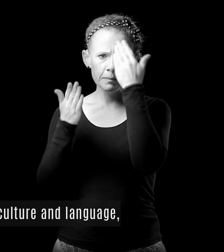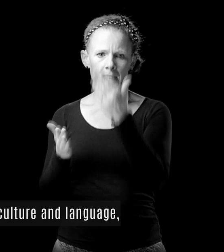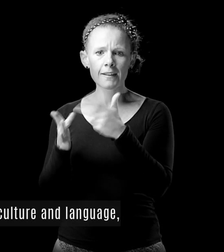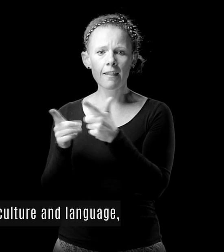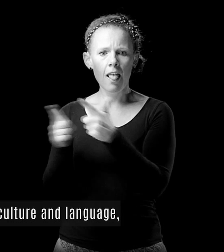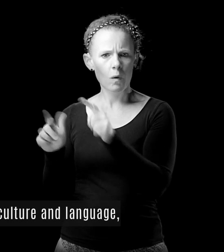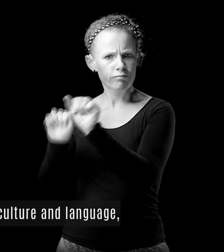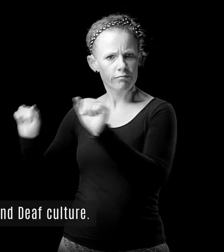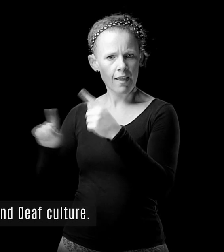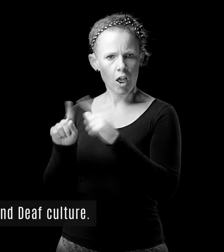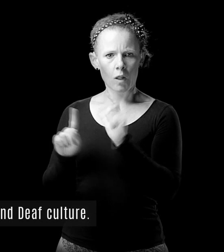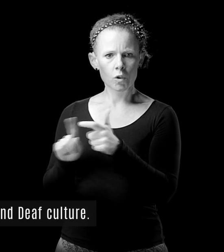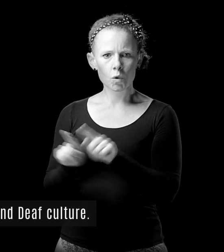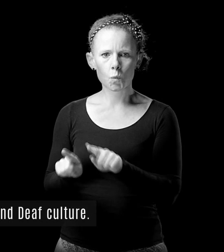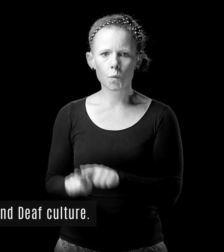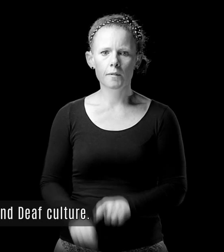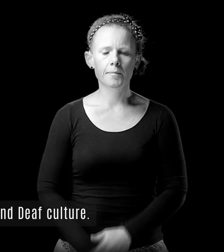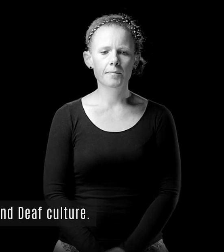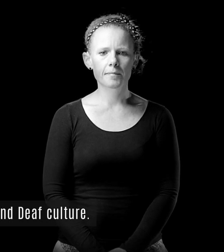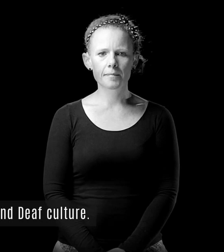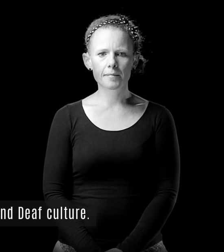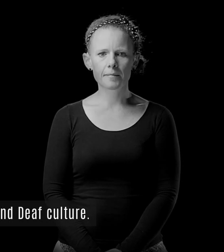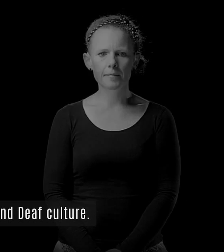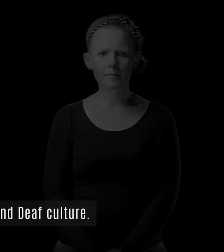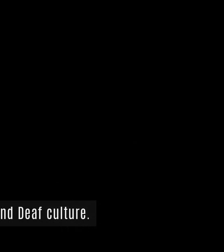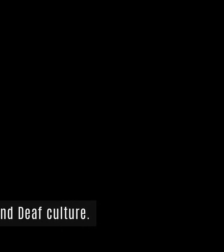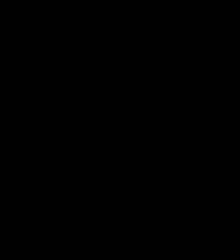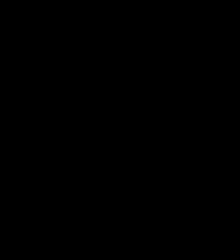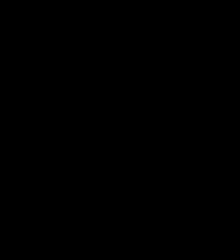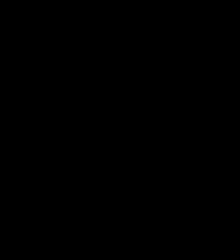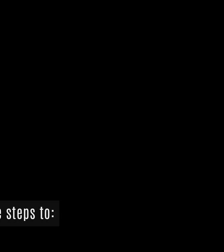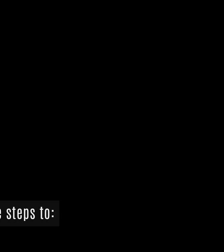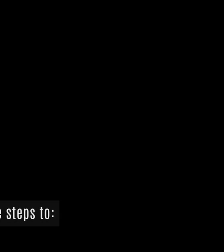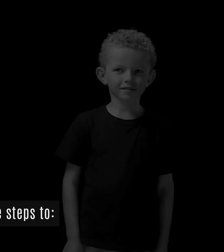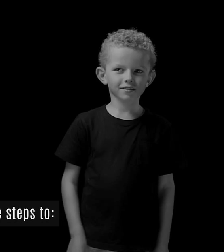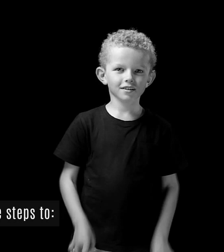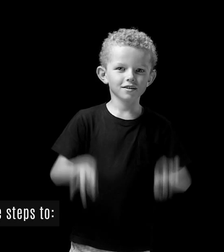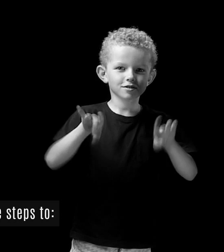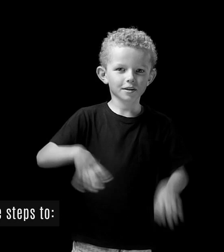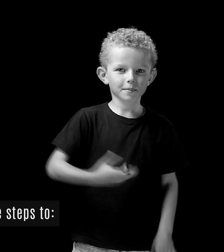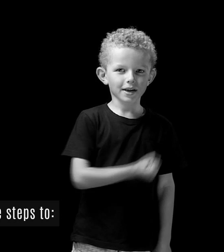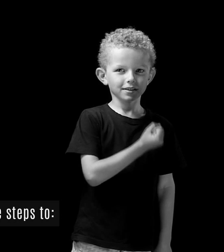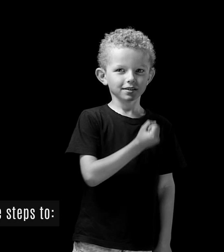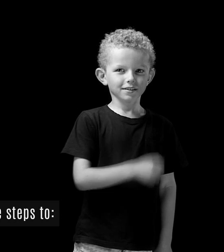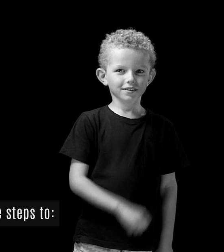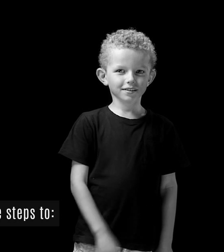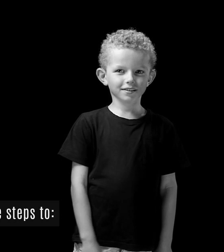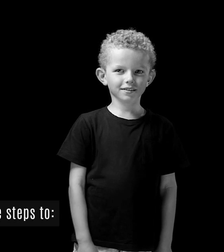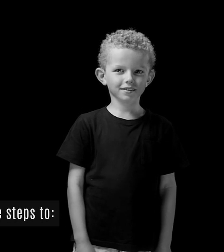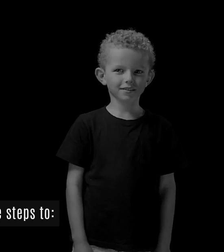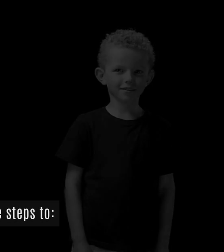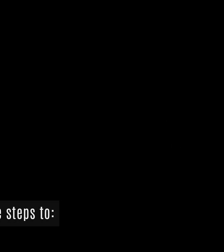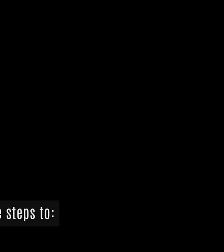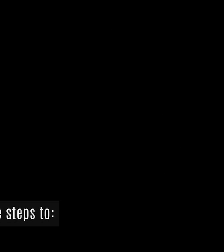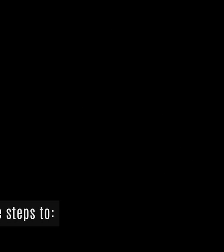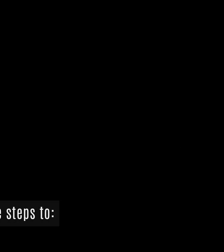own culture and language, including sign languages and deaf culture. Countries are